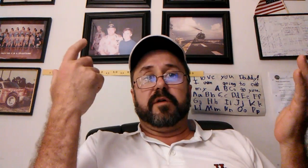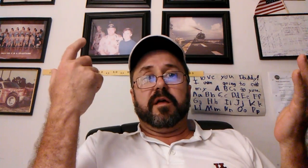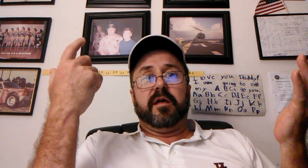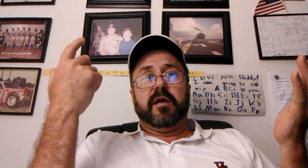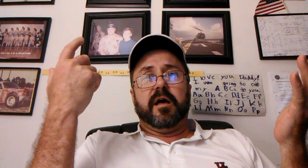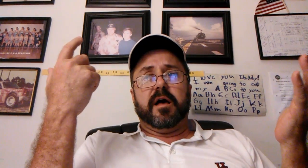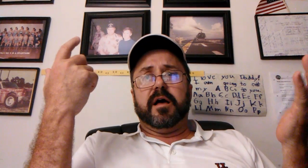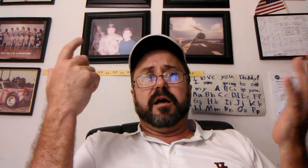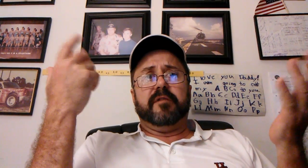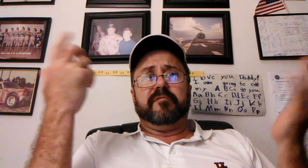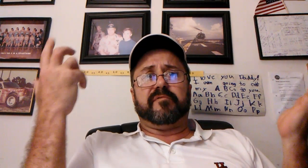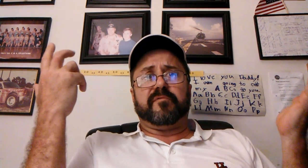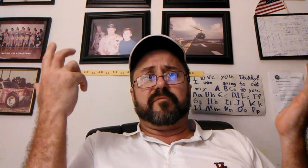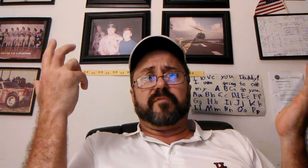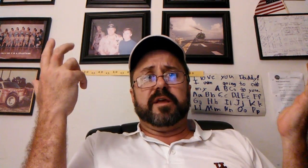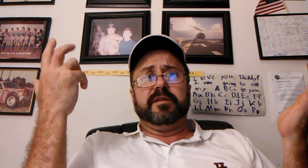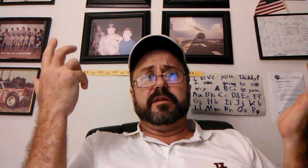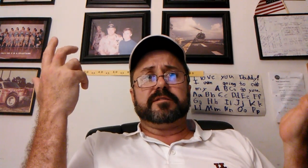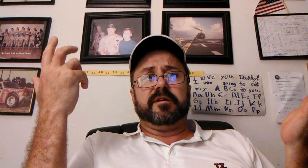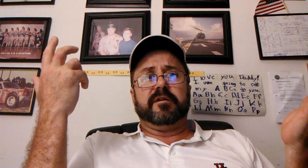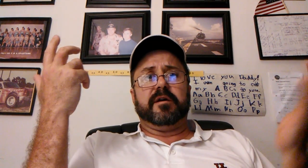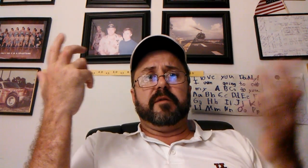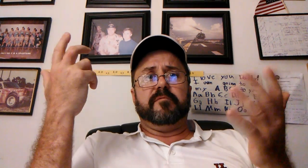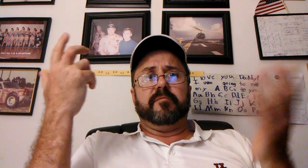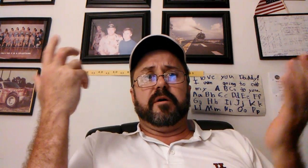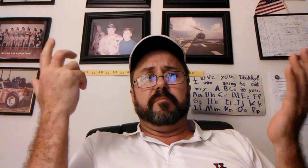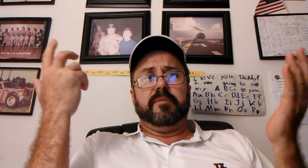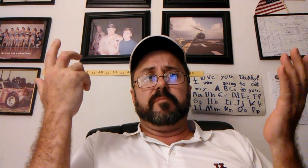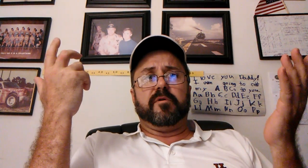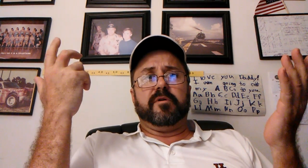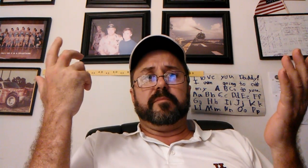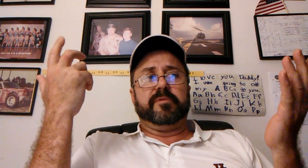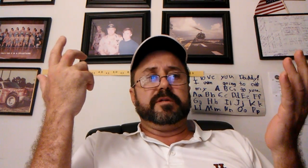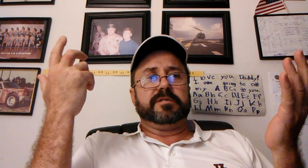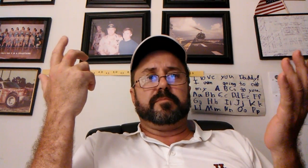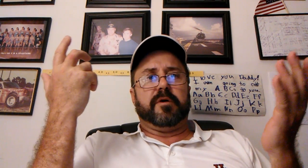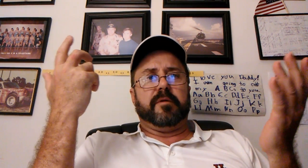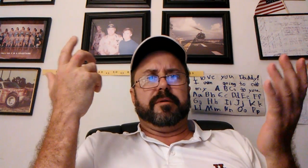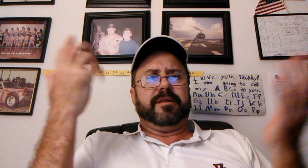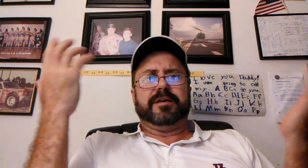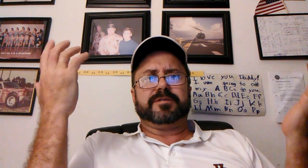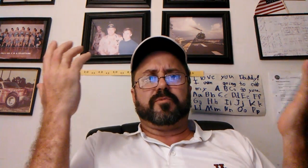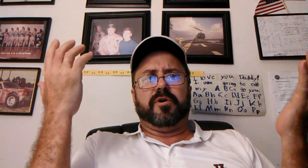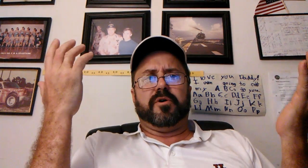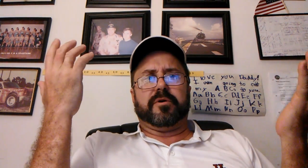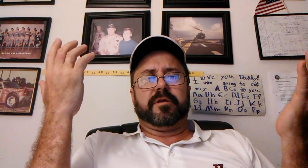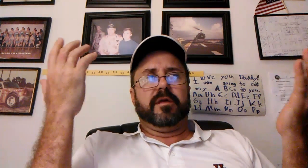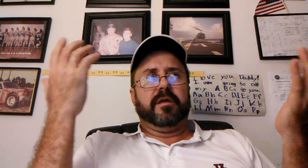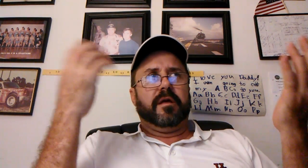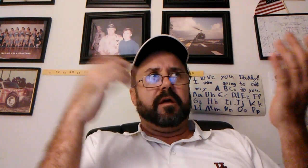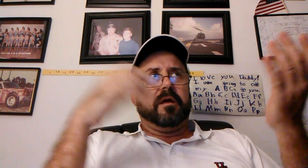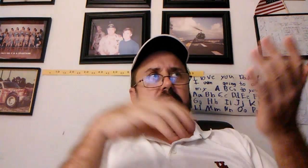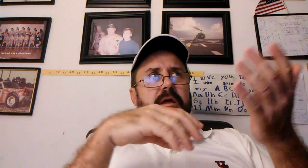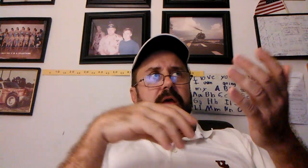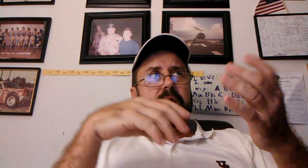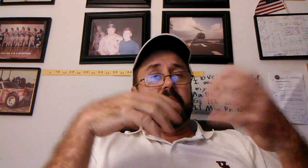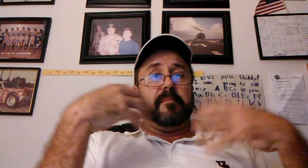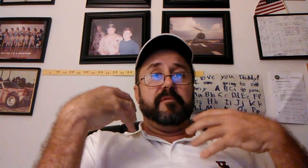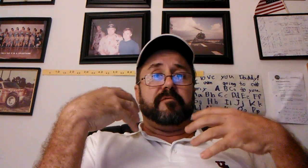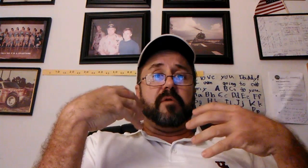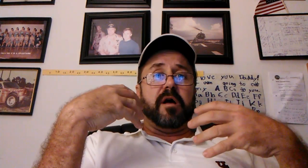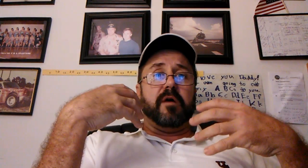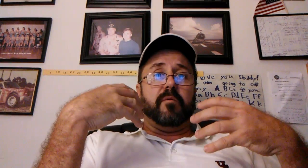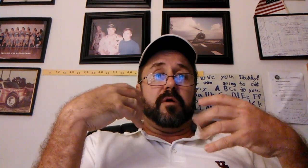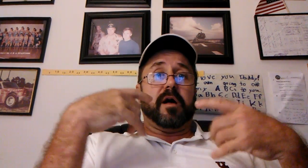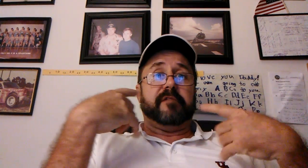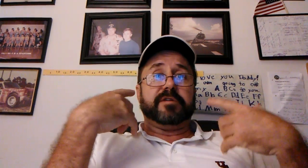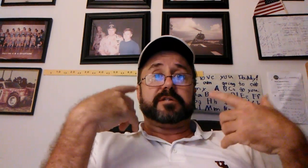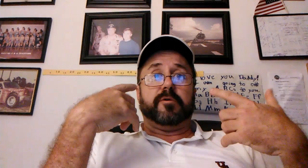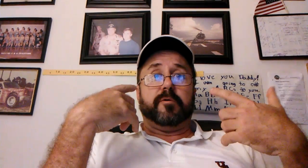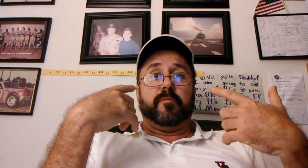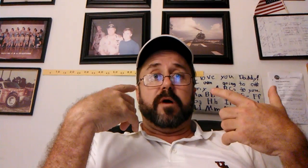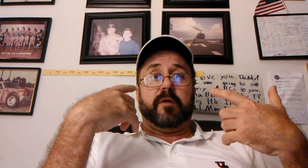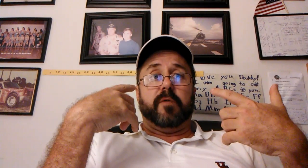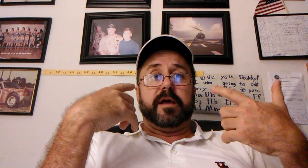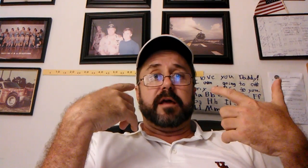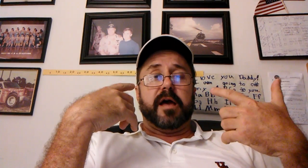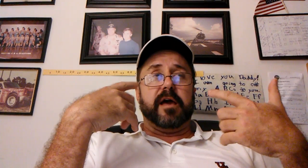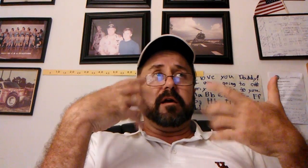friend is a member on the police department. That's wrong. I'm obviously a white guy